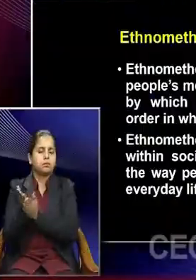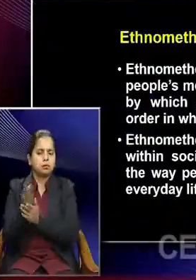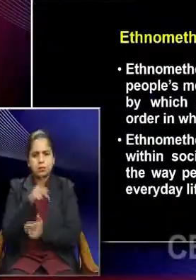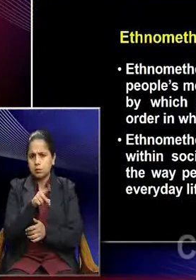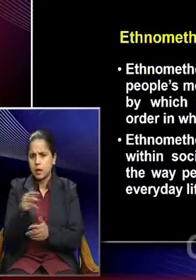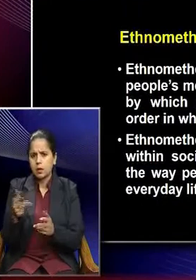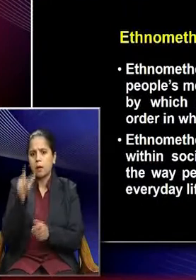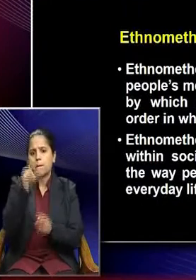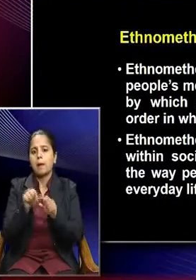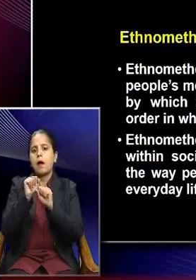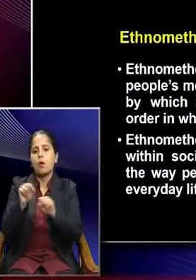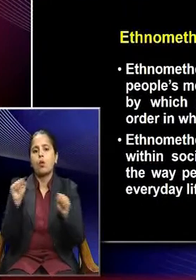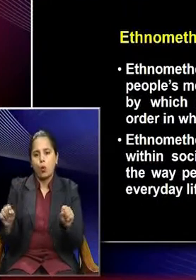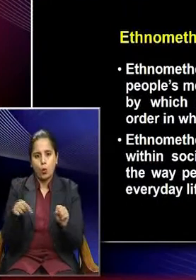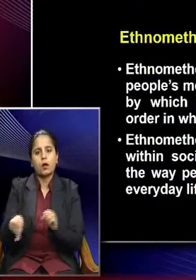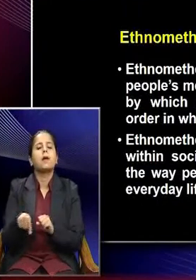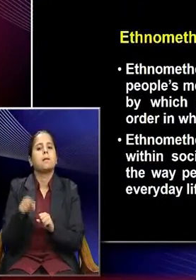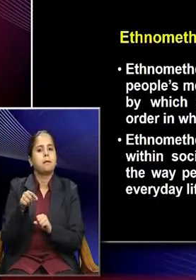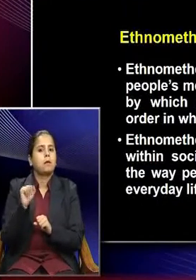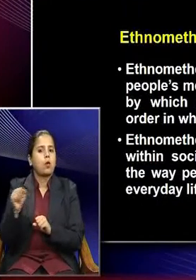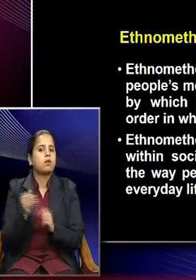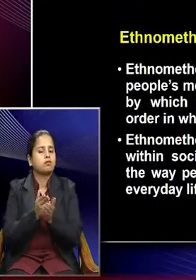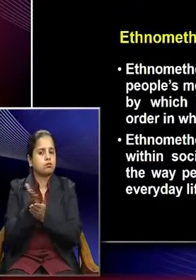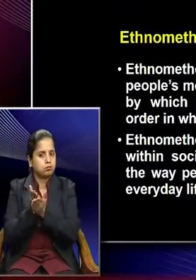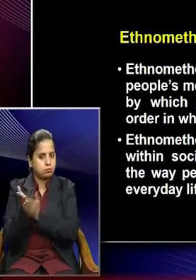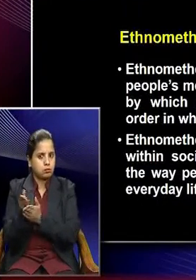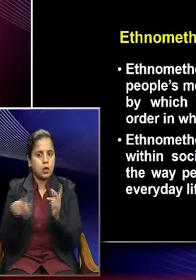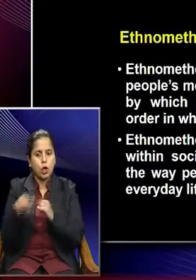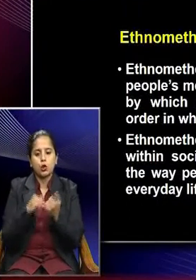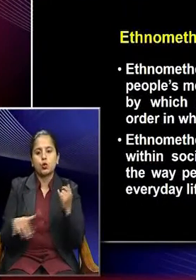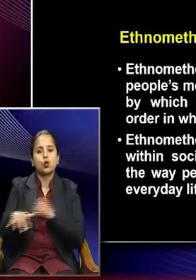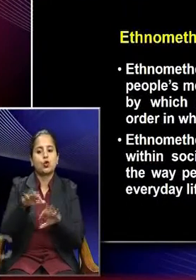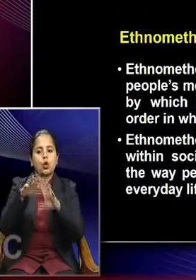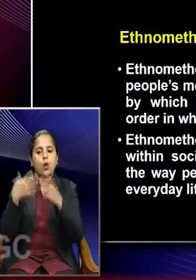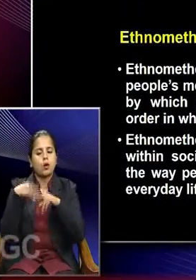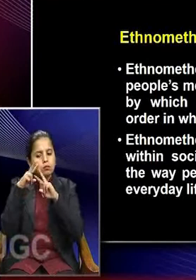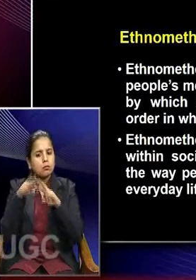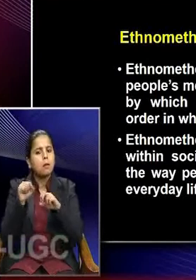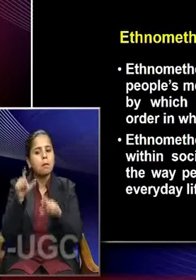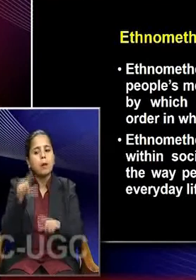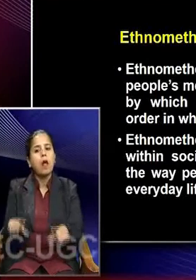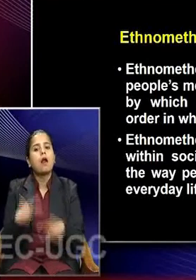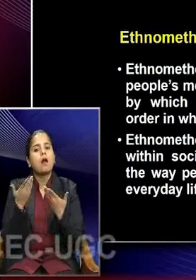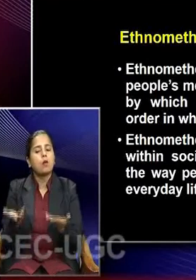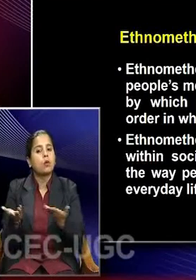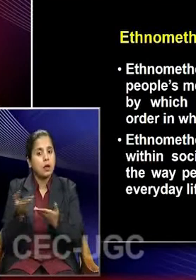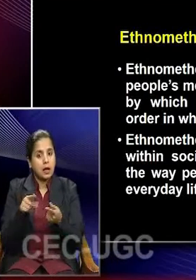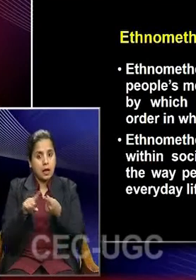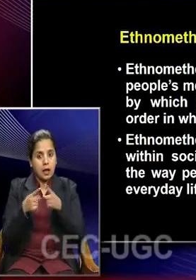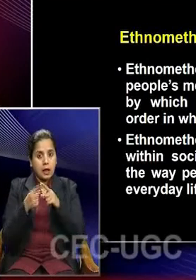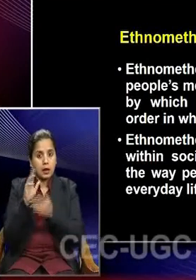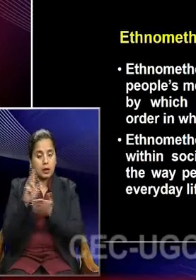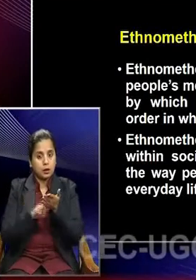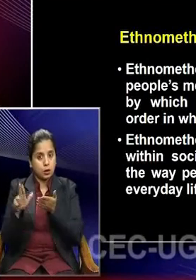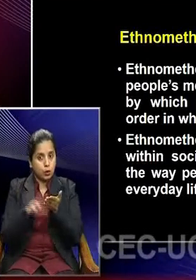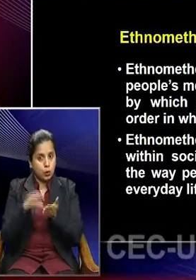people's methodology. It is to study the social world in which people live. Ethno-methodology is